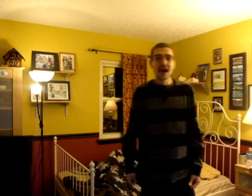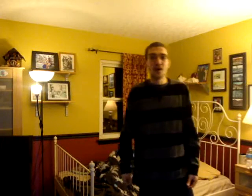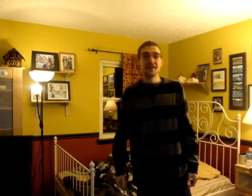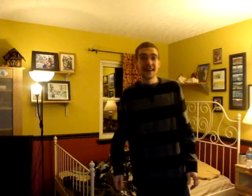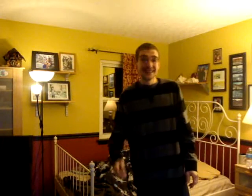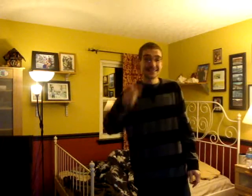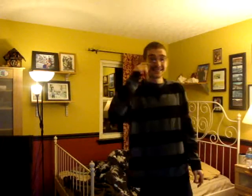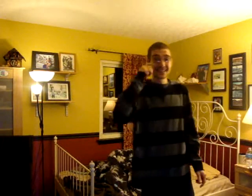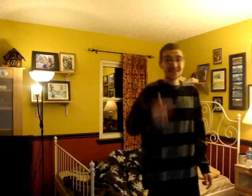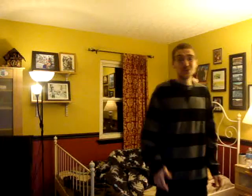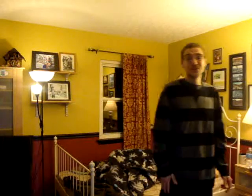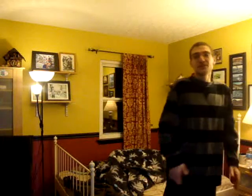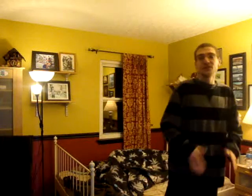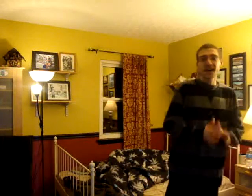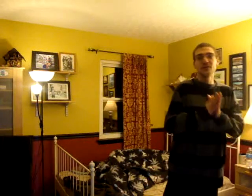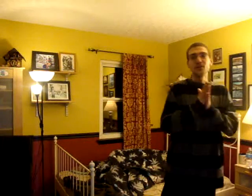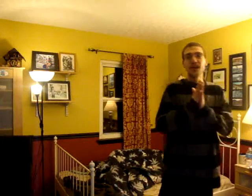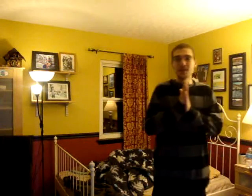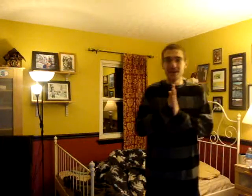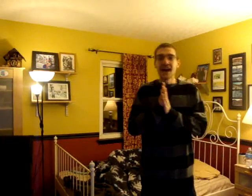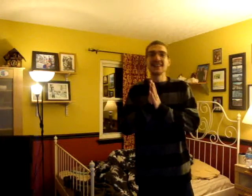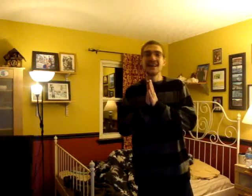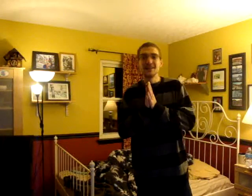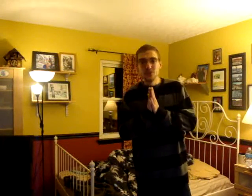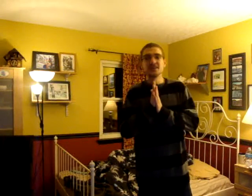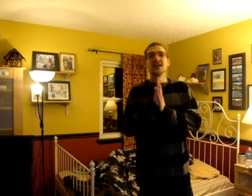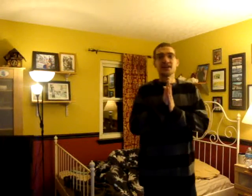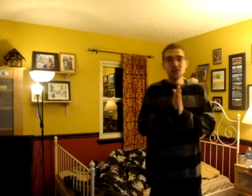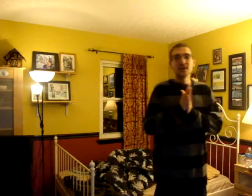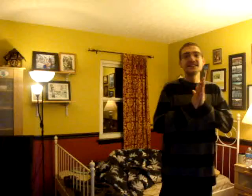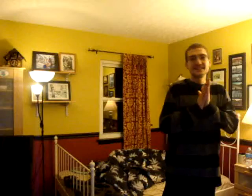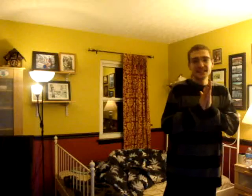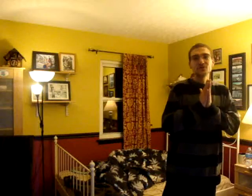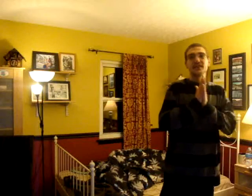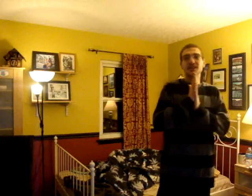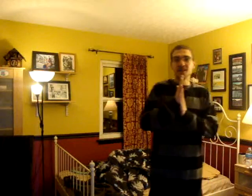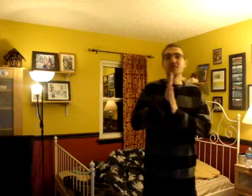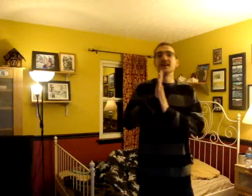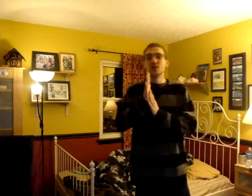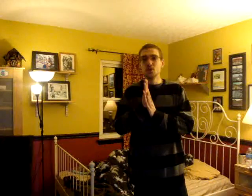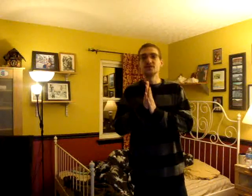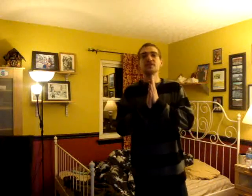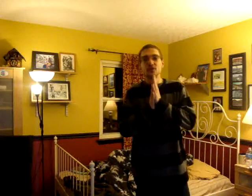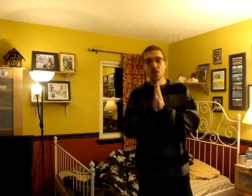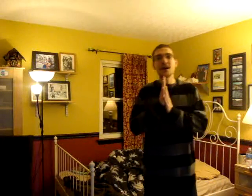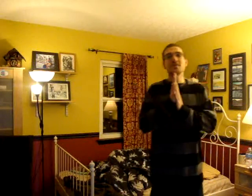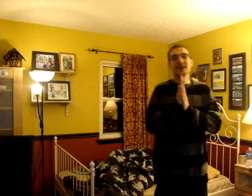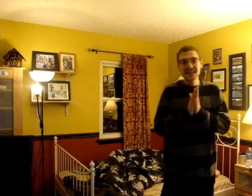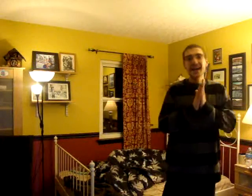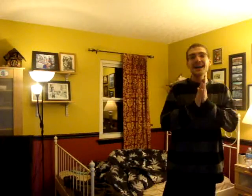over haters on these tattoos. So y'all know that me, I let loose. And do that shit, drinkin' the Grey Goose. And you know I might knock